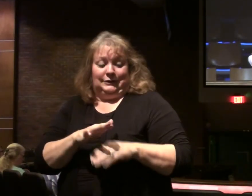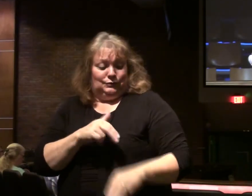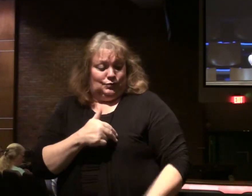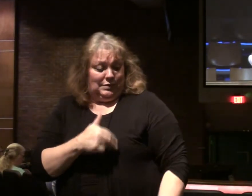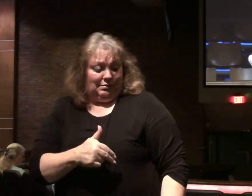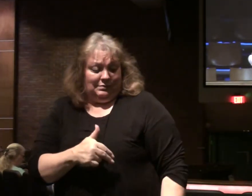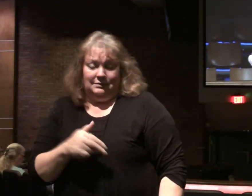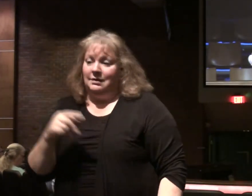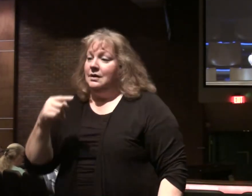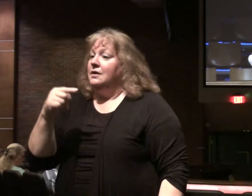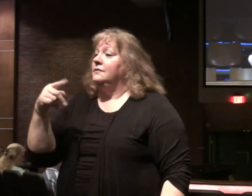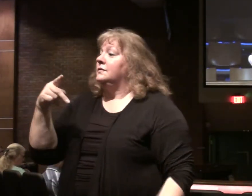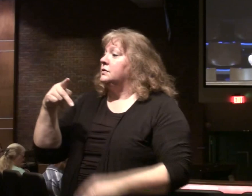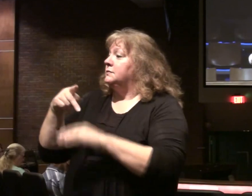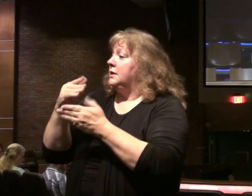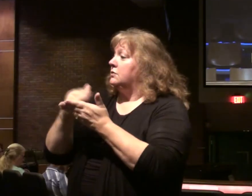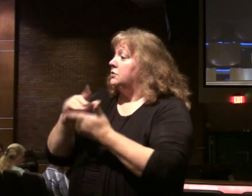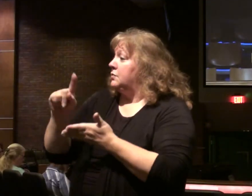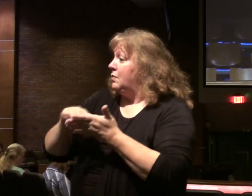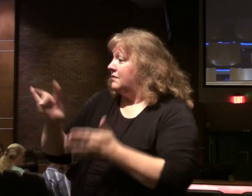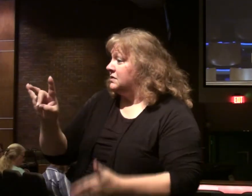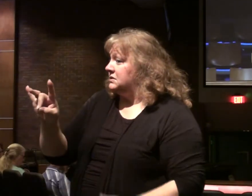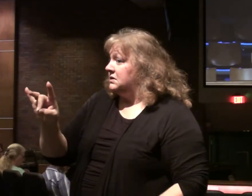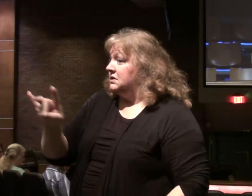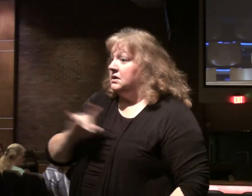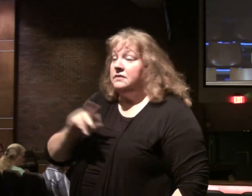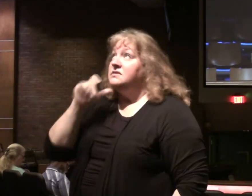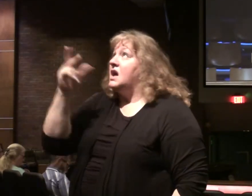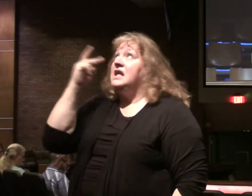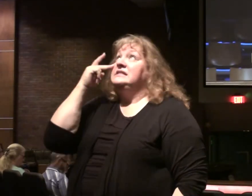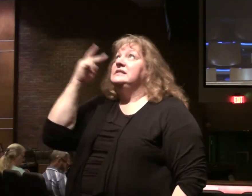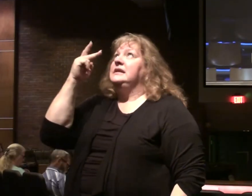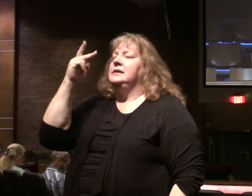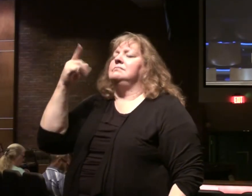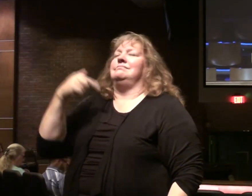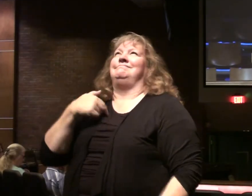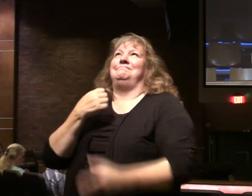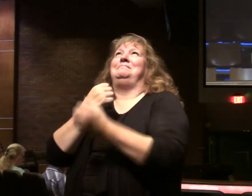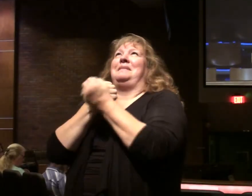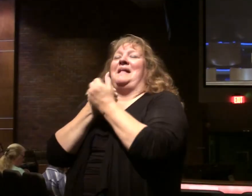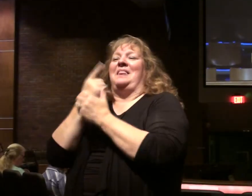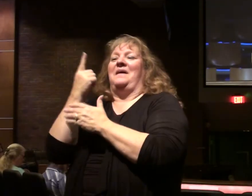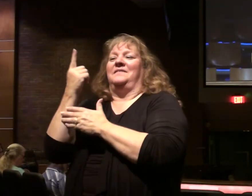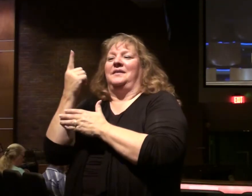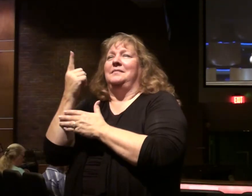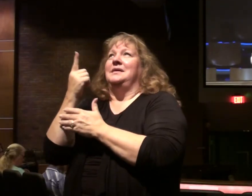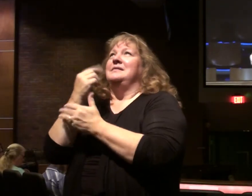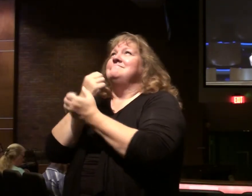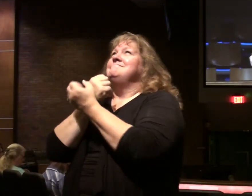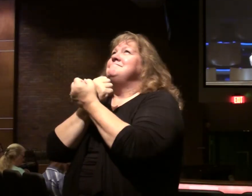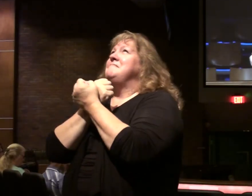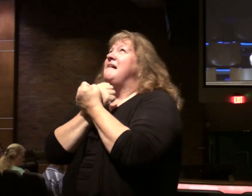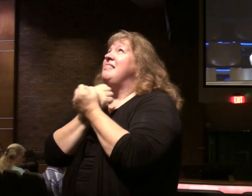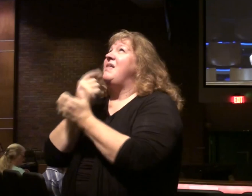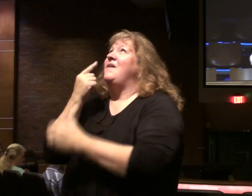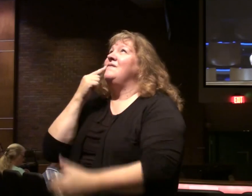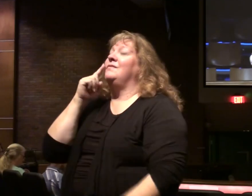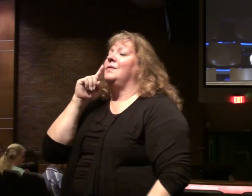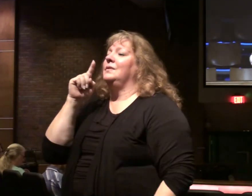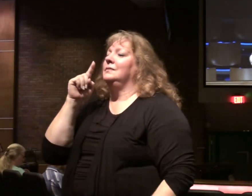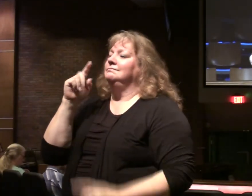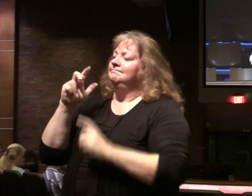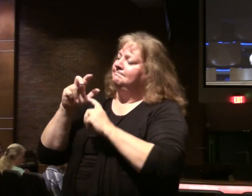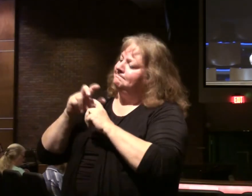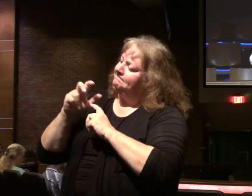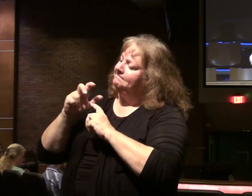1 Peter 1. 8. Says. We haven't seen him. But we love him. It is love for Jesus Christ. That must be first and